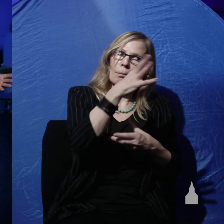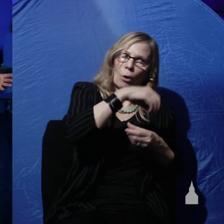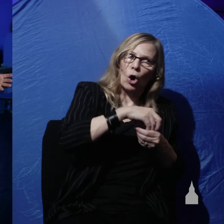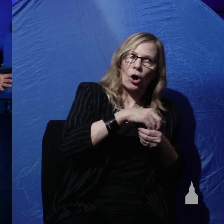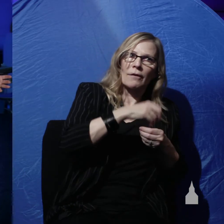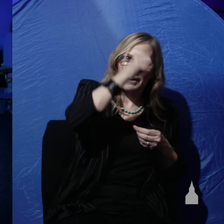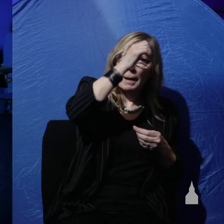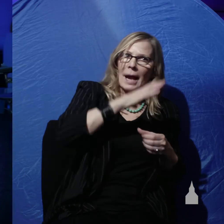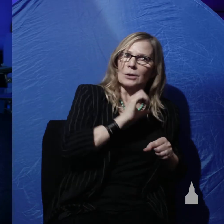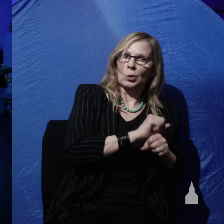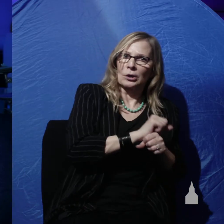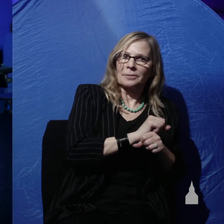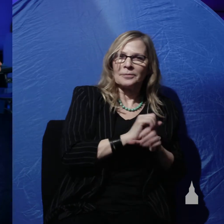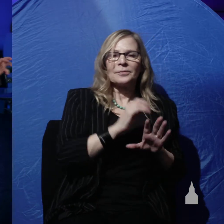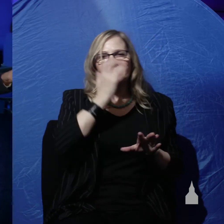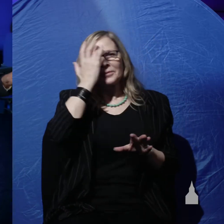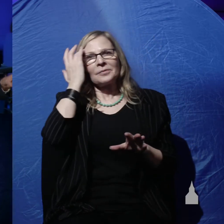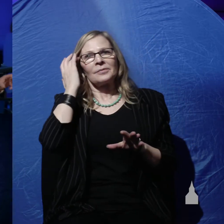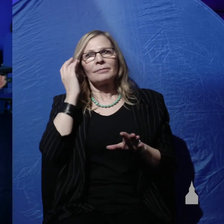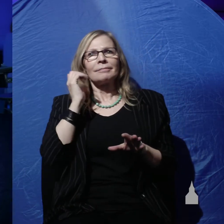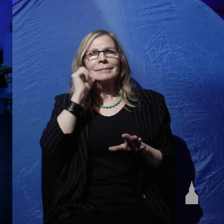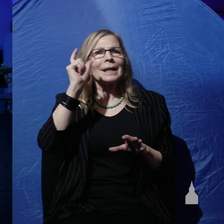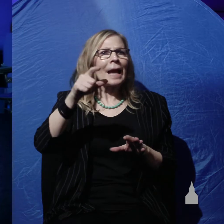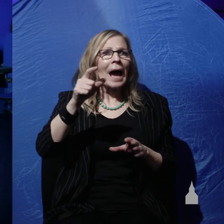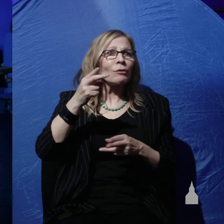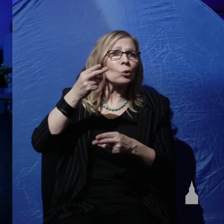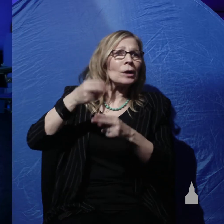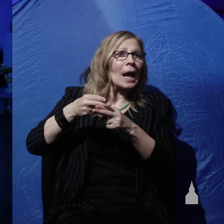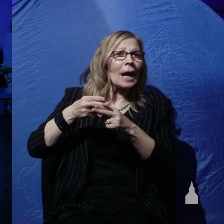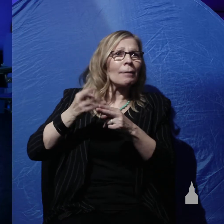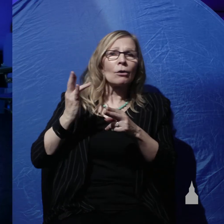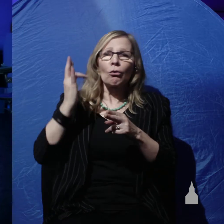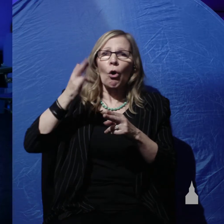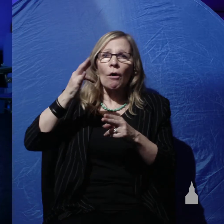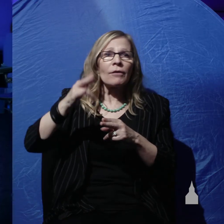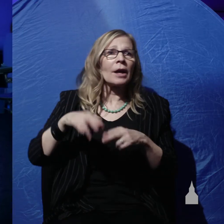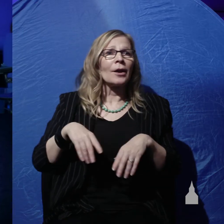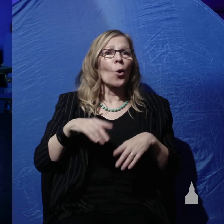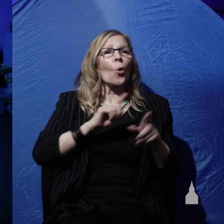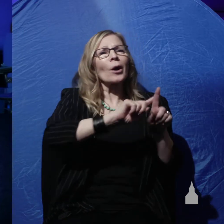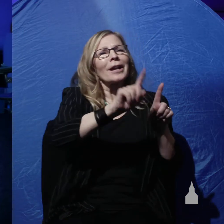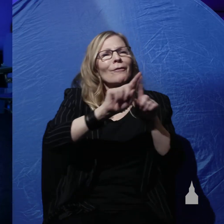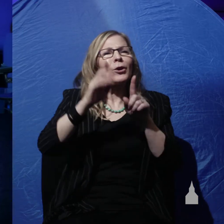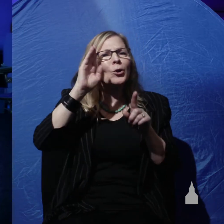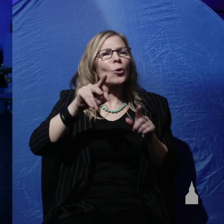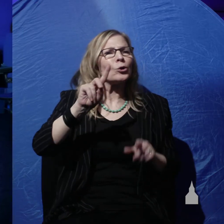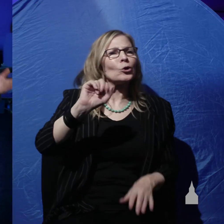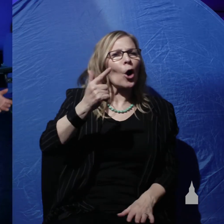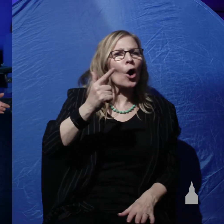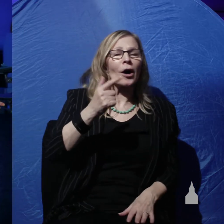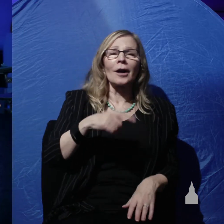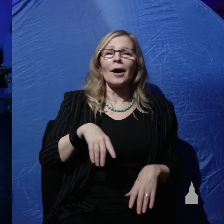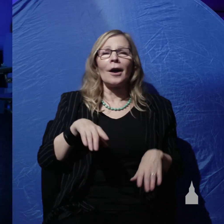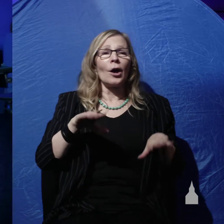He didn't have to name, you know, Dossian, Great Dane, German Shepherd. He was naming the kinds,